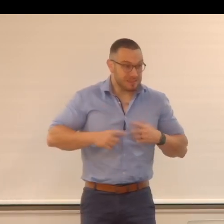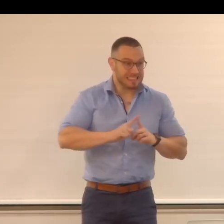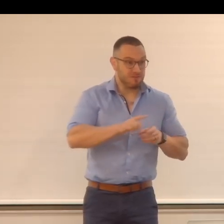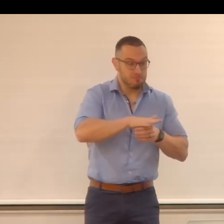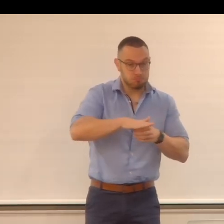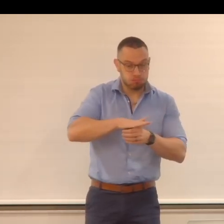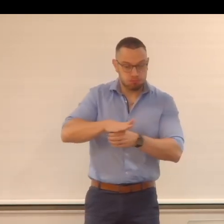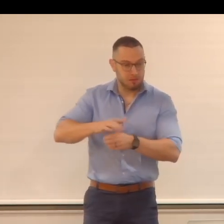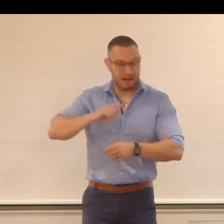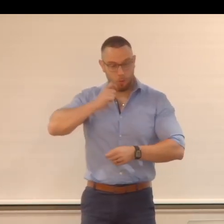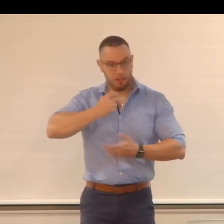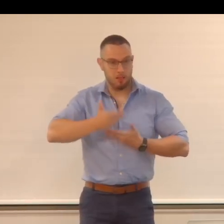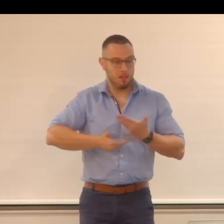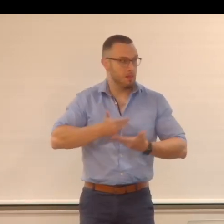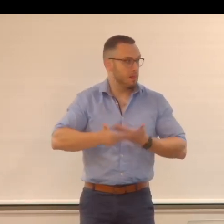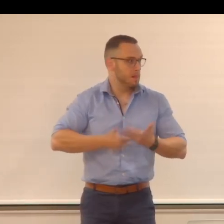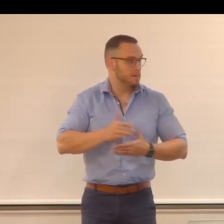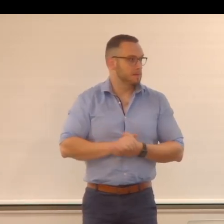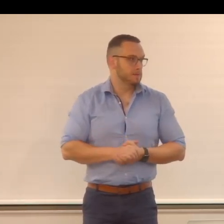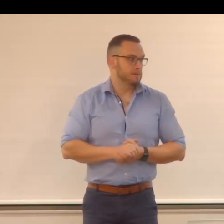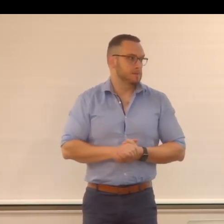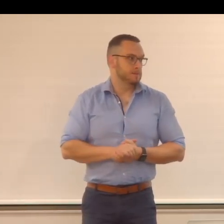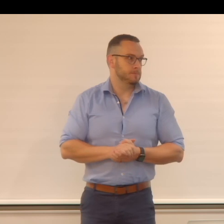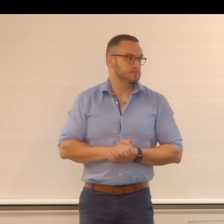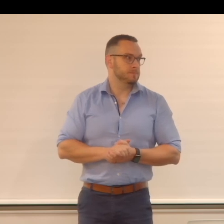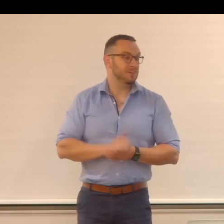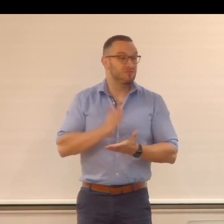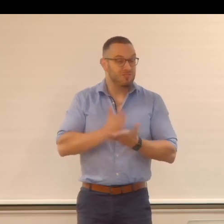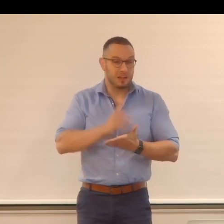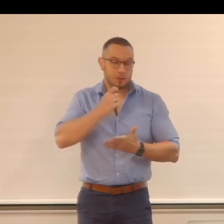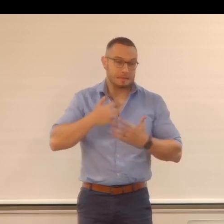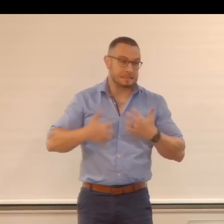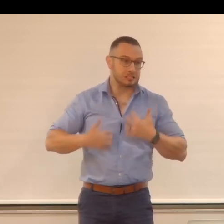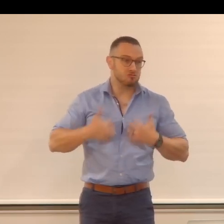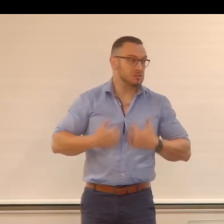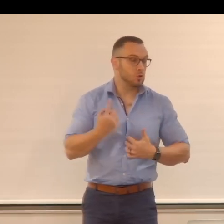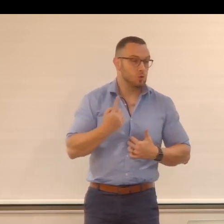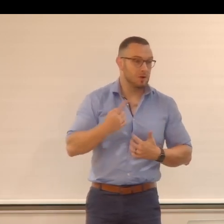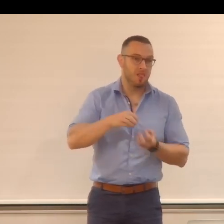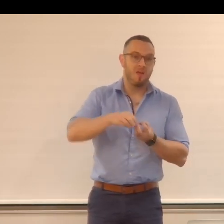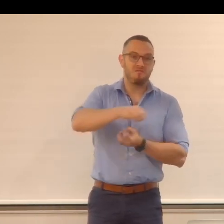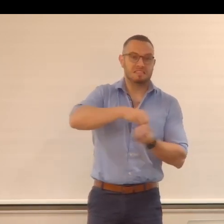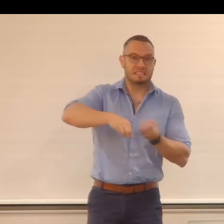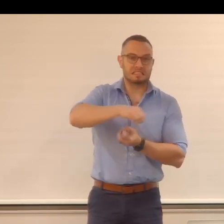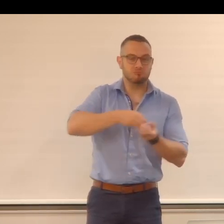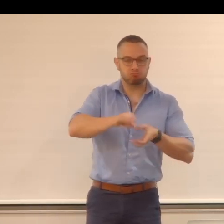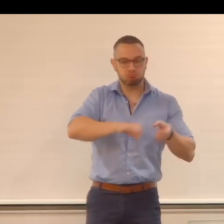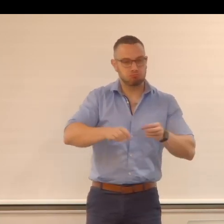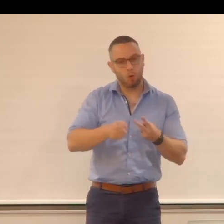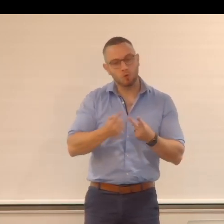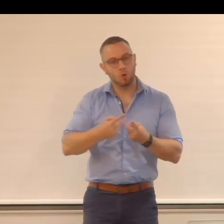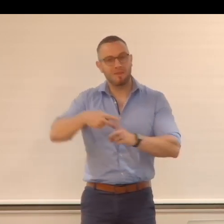that I will read to you. And this will mostly interest the physicists and the engineers.